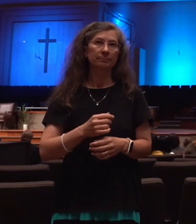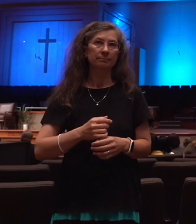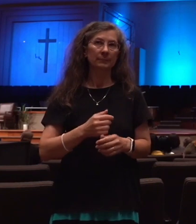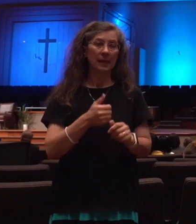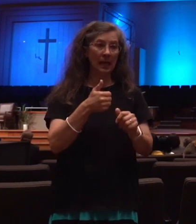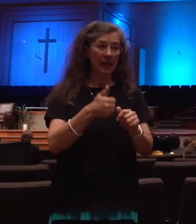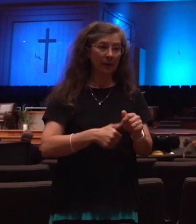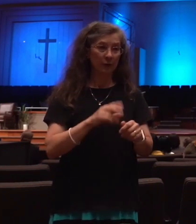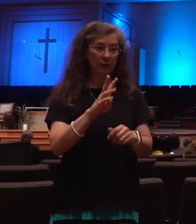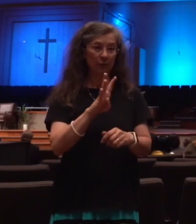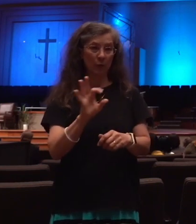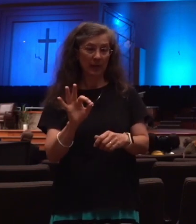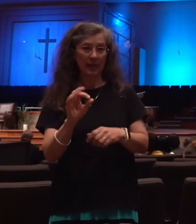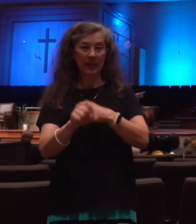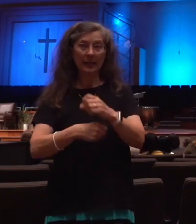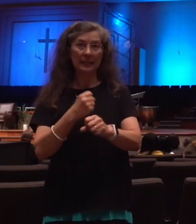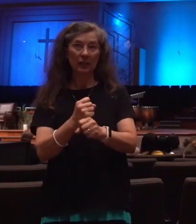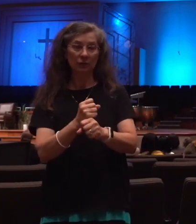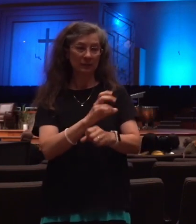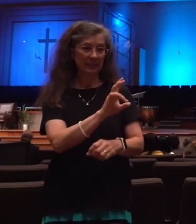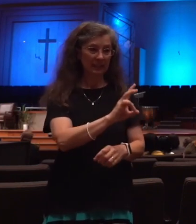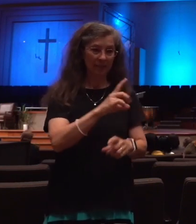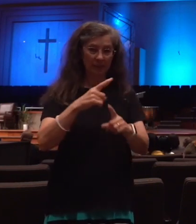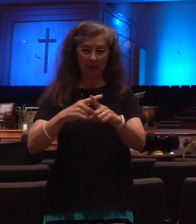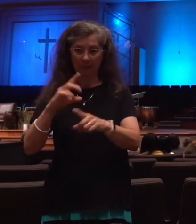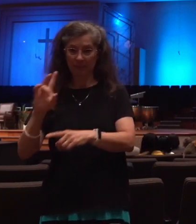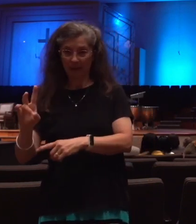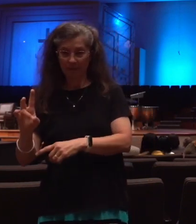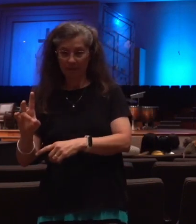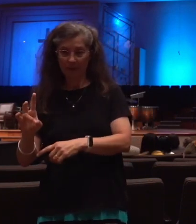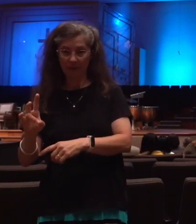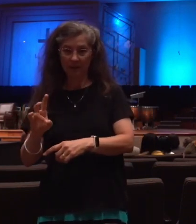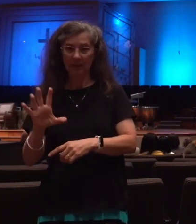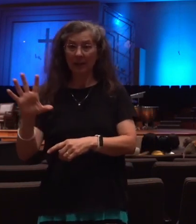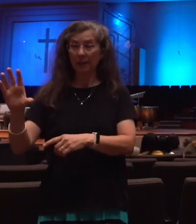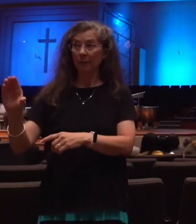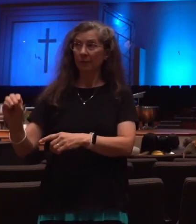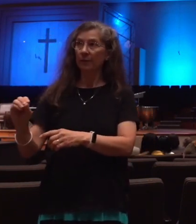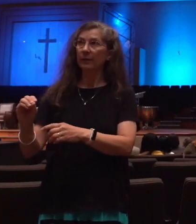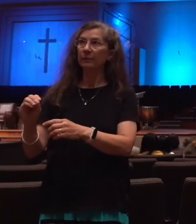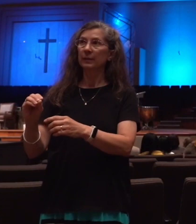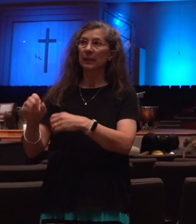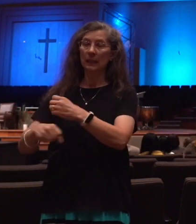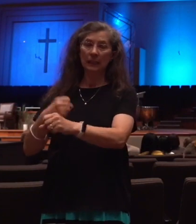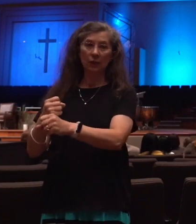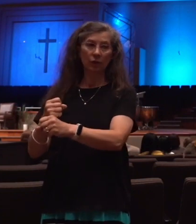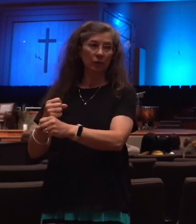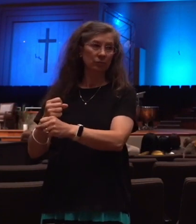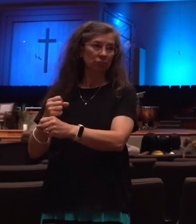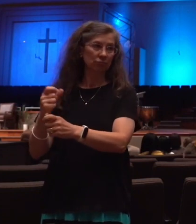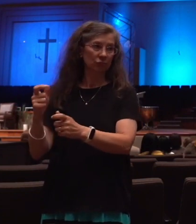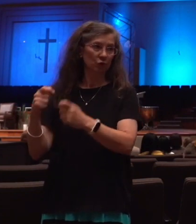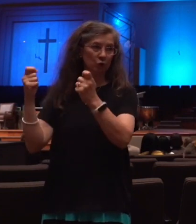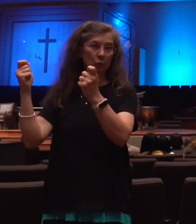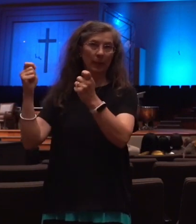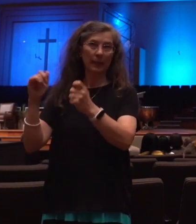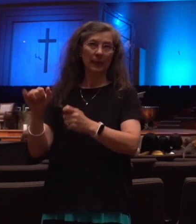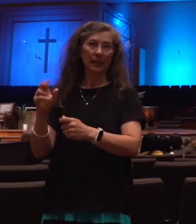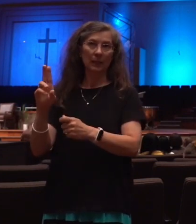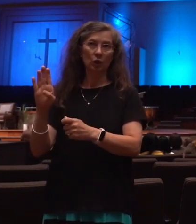years, which is seven times seven years, the 50th year was the year of Jubilee. There were different markings. Every